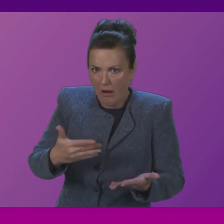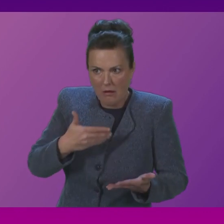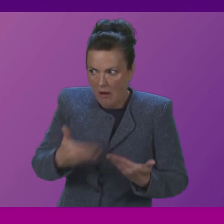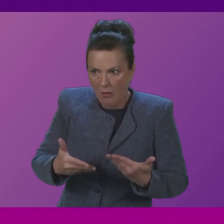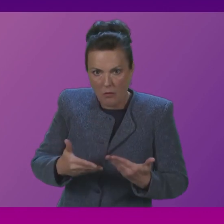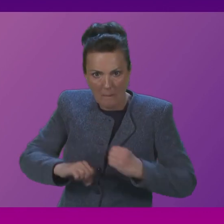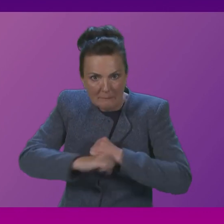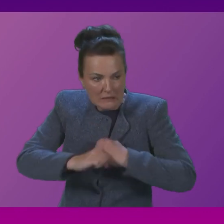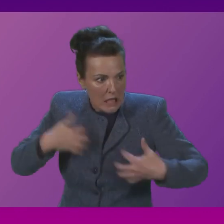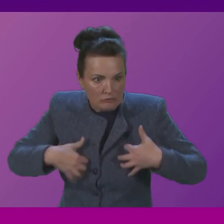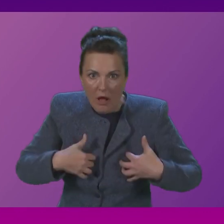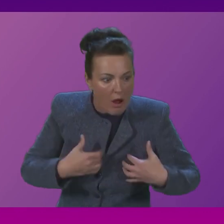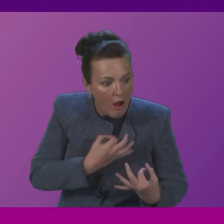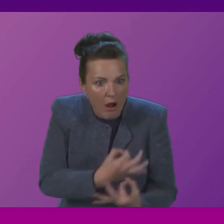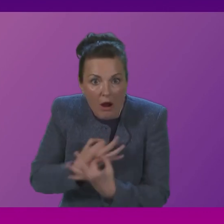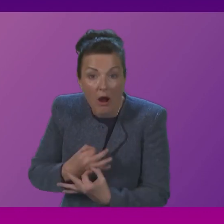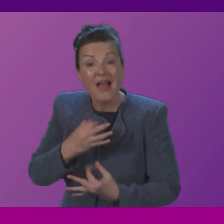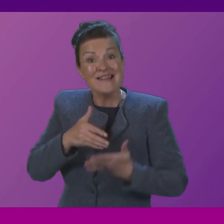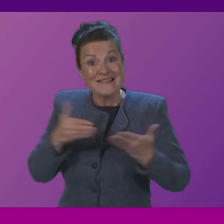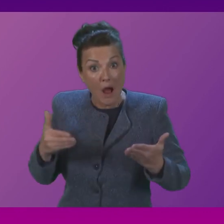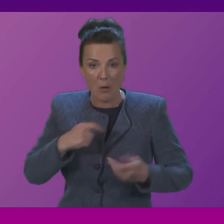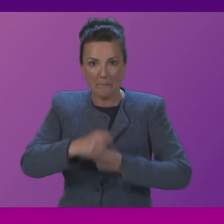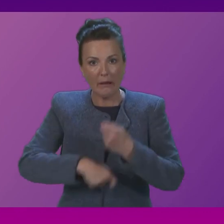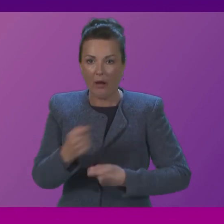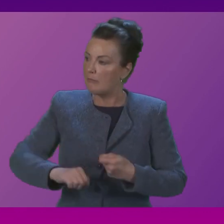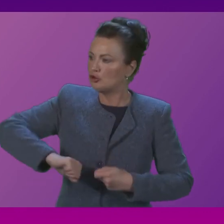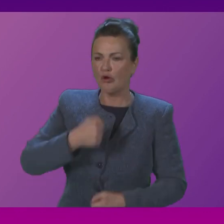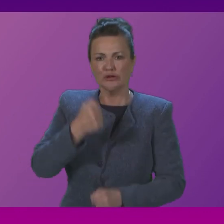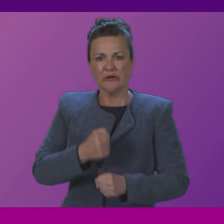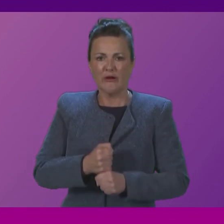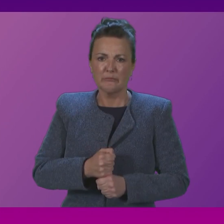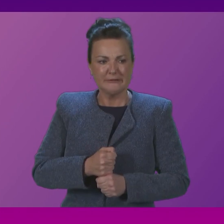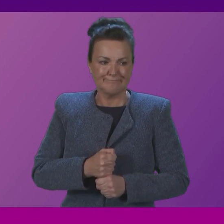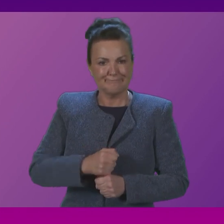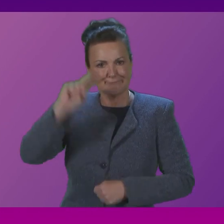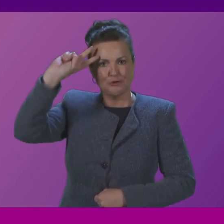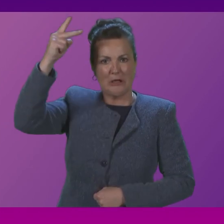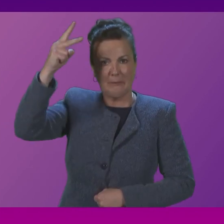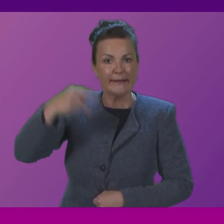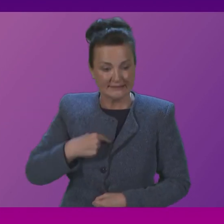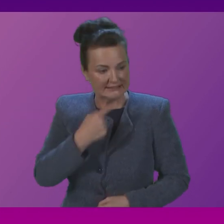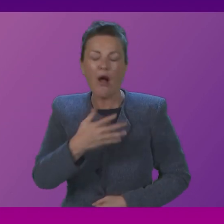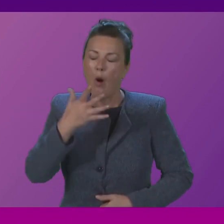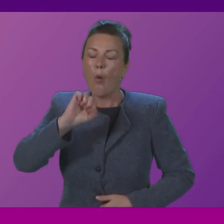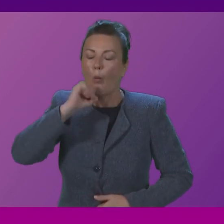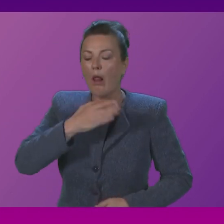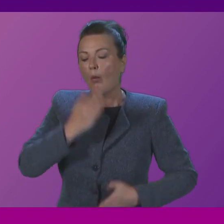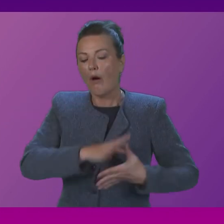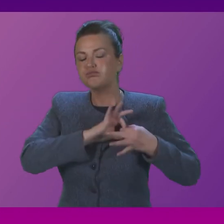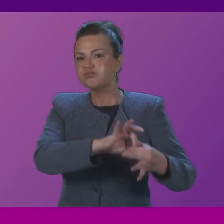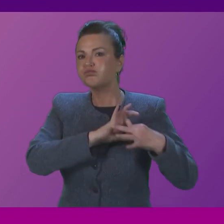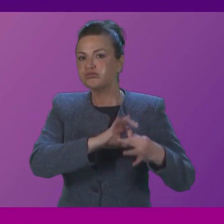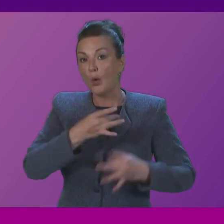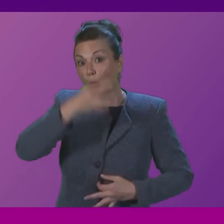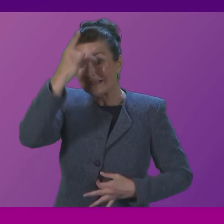these refugees has resulted in what has been billed as a Scottish Government U-turn saying they will work with the hotel to see if they can continue to